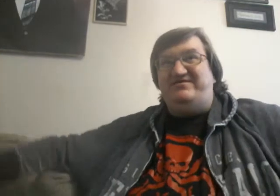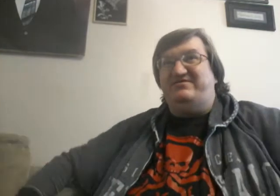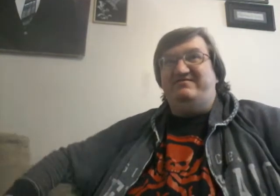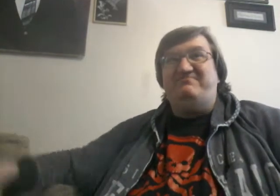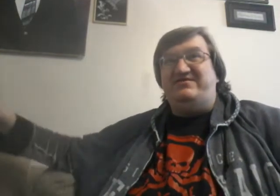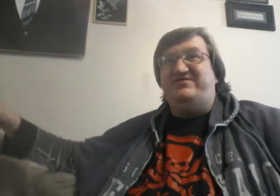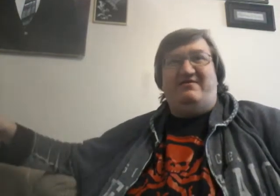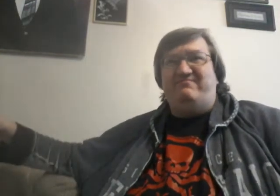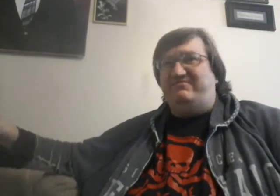just lifting stuff.